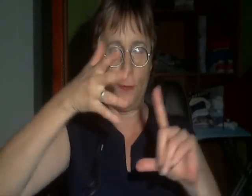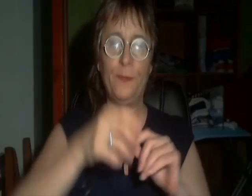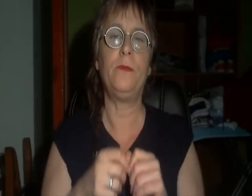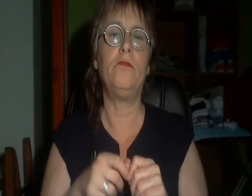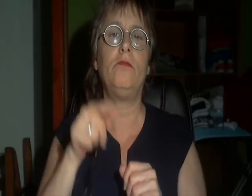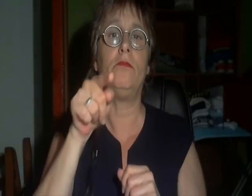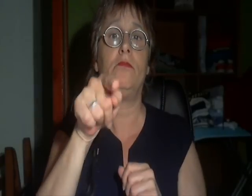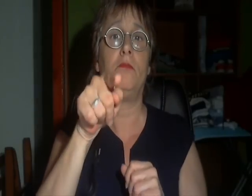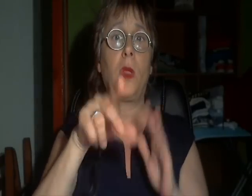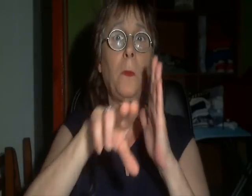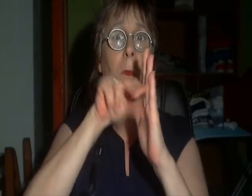Hollow Show, let her rip!